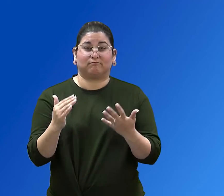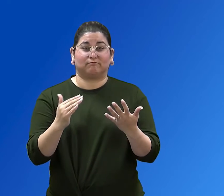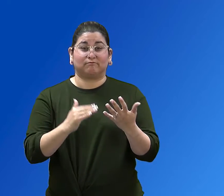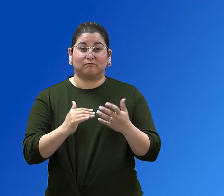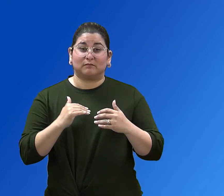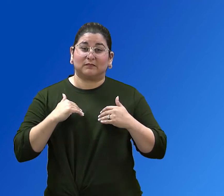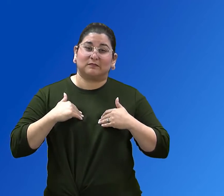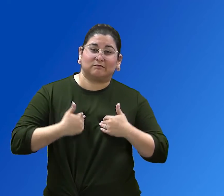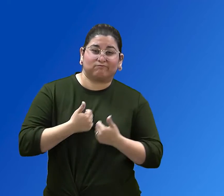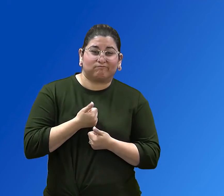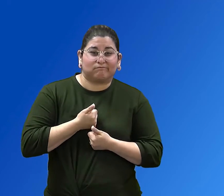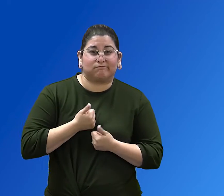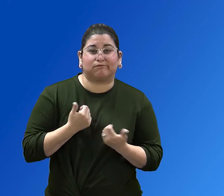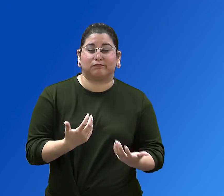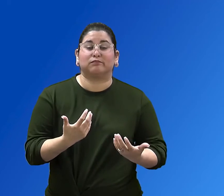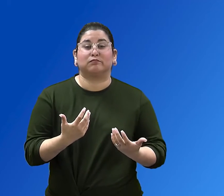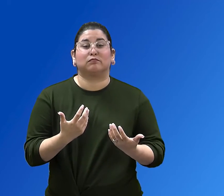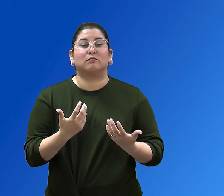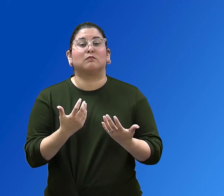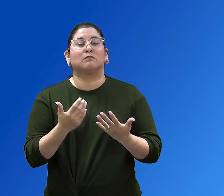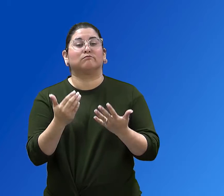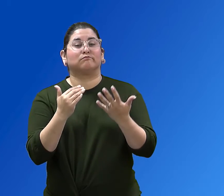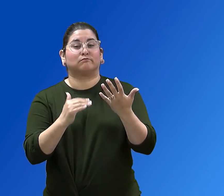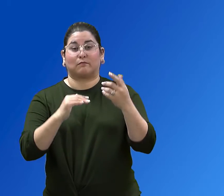tiredness, or headache.